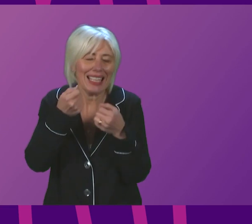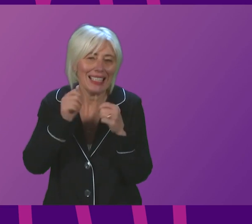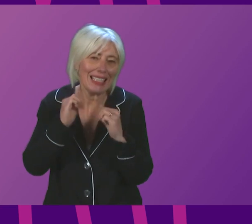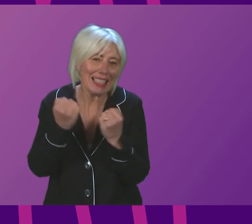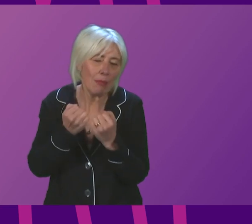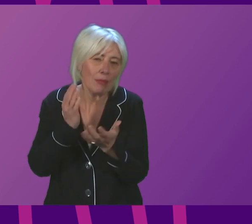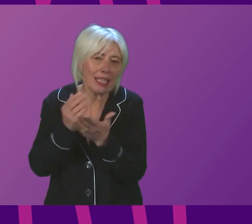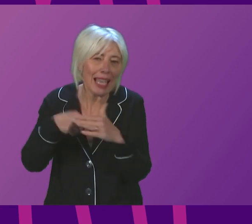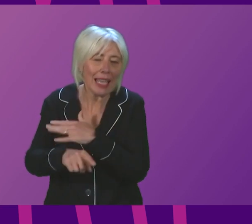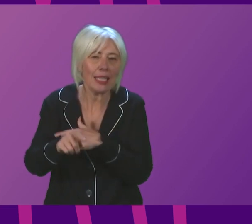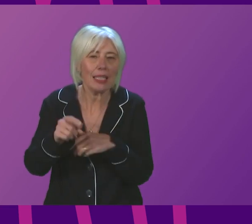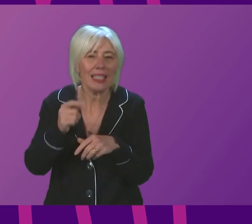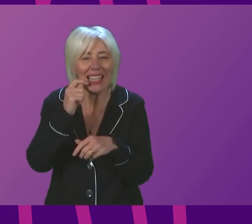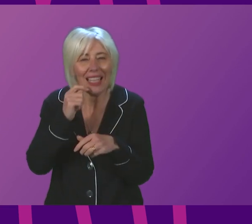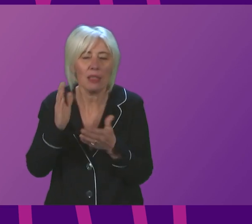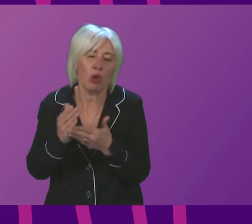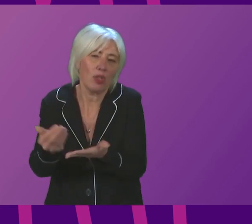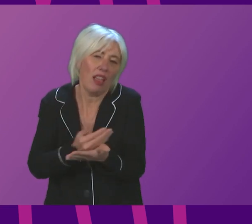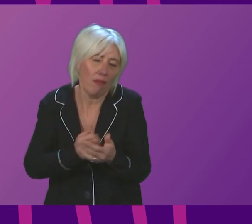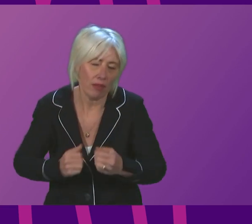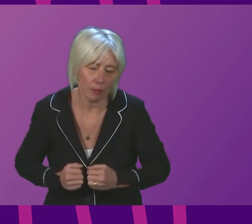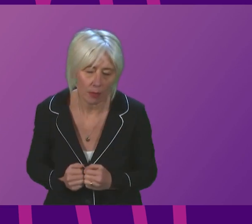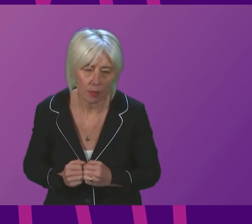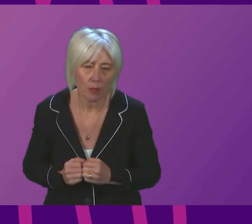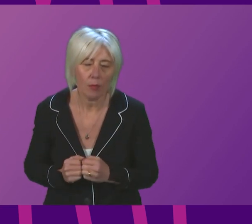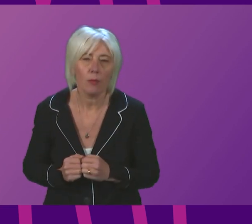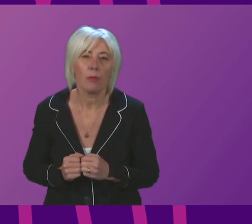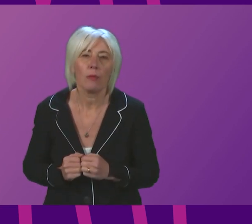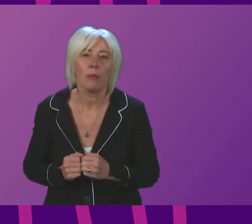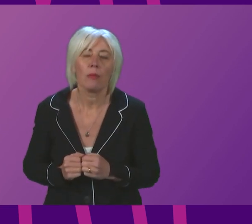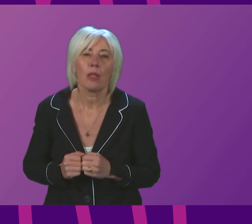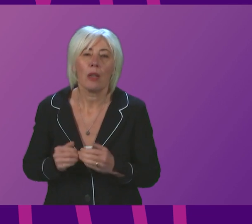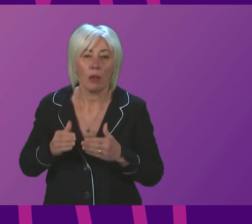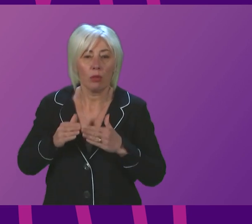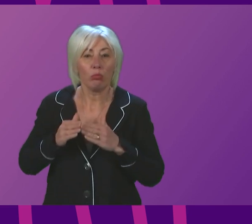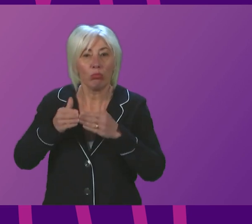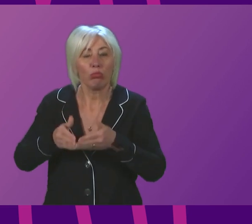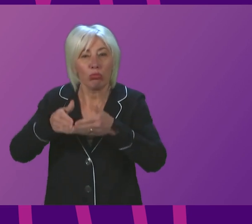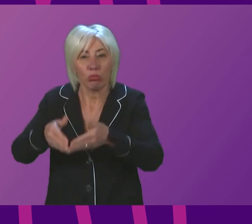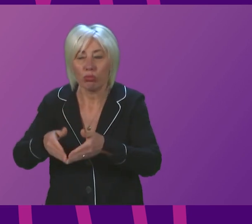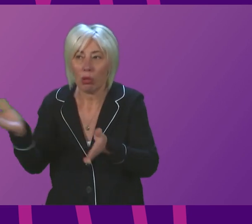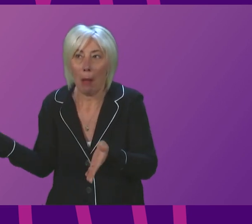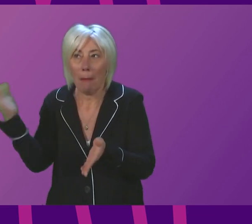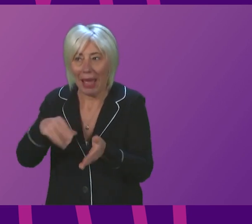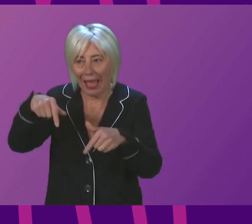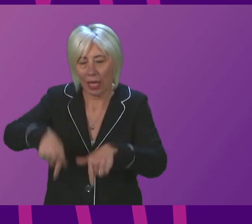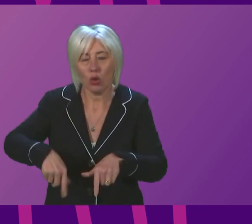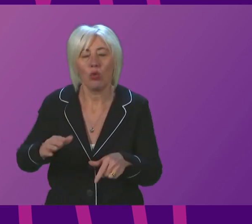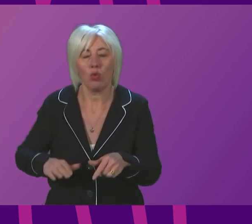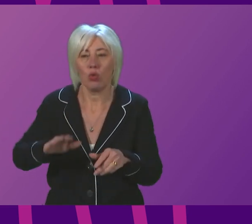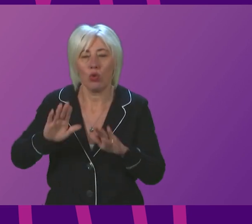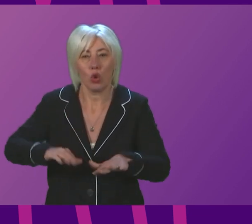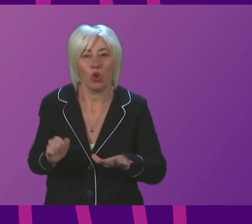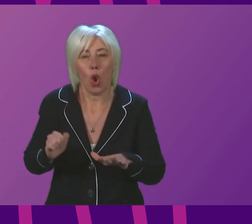Katie Clarke to be followed by Jo Fitzpatrick. Seafarers returning to Scotland from work overseas are still required